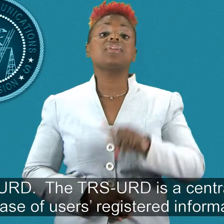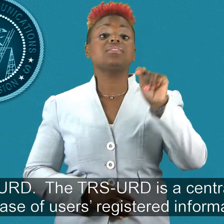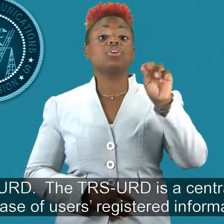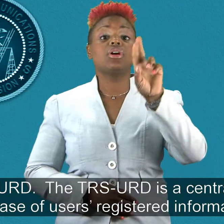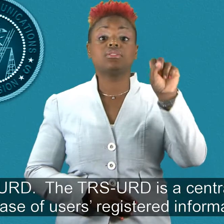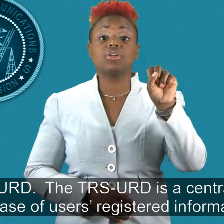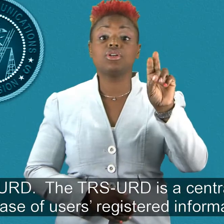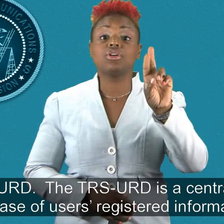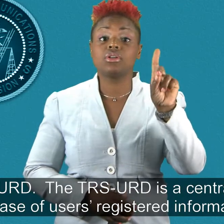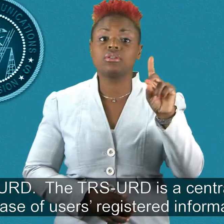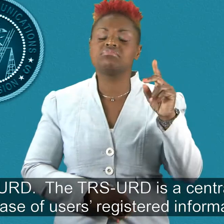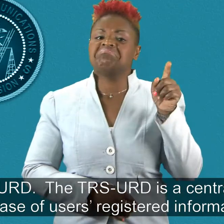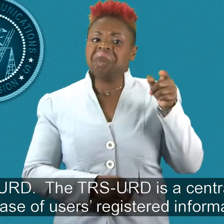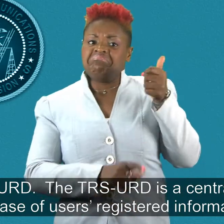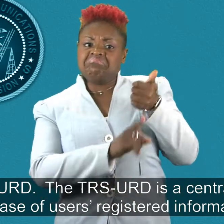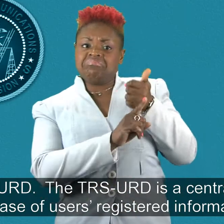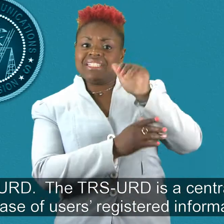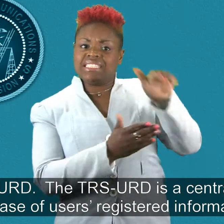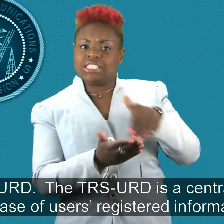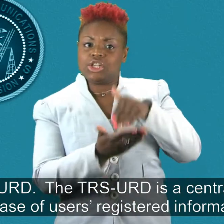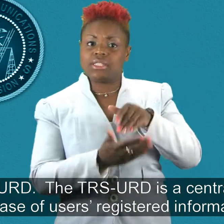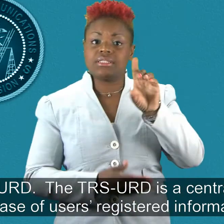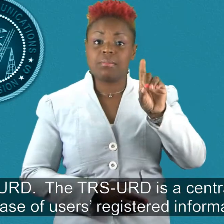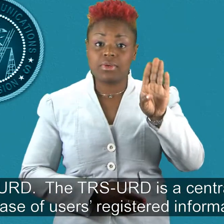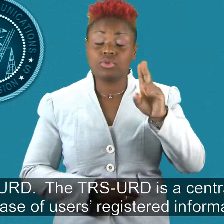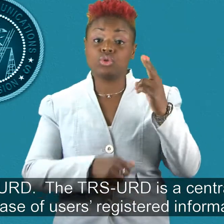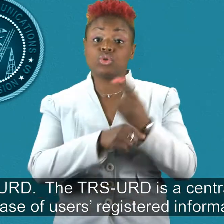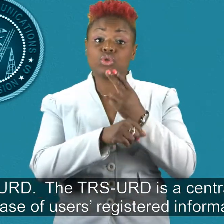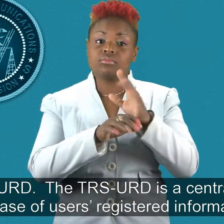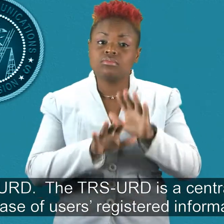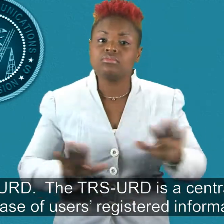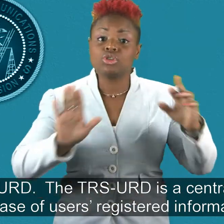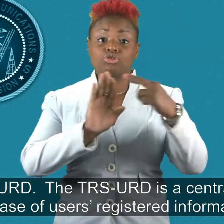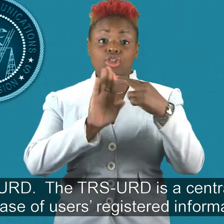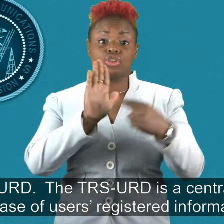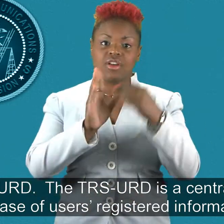TRS URD is a centralized database of users' registered information.